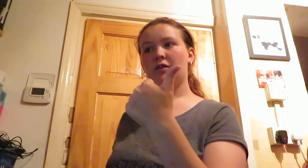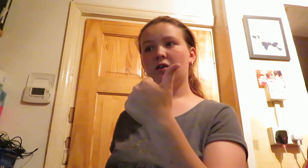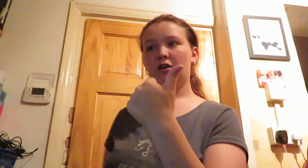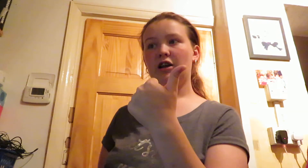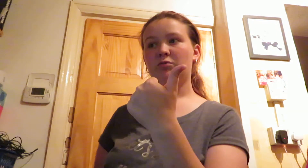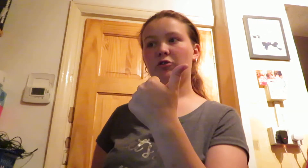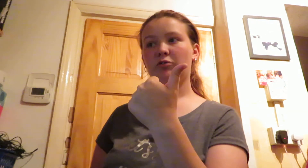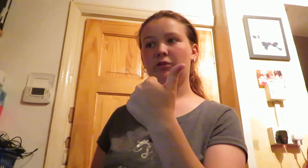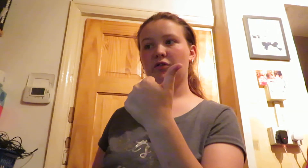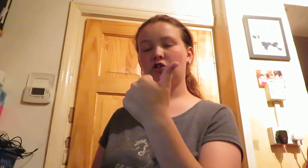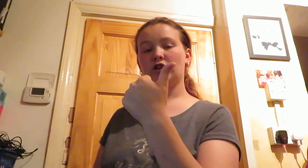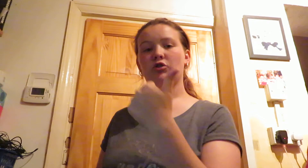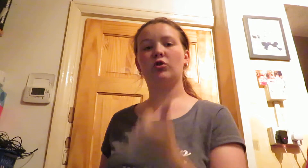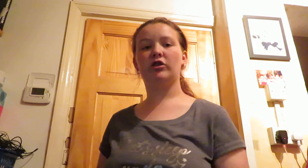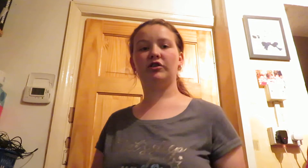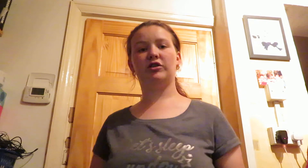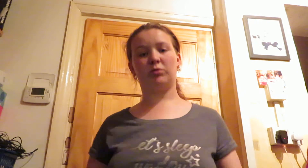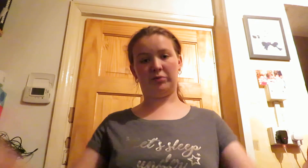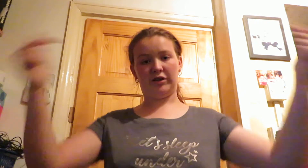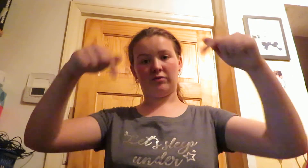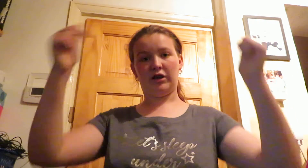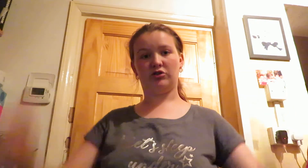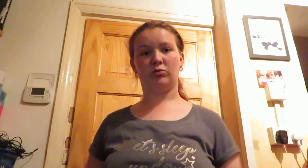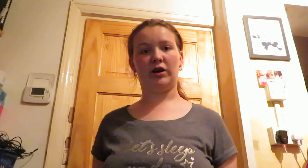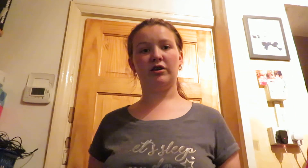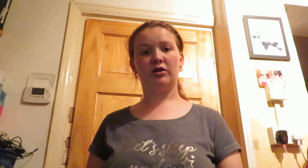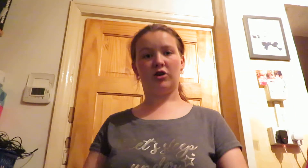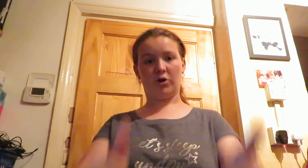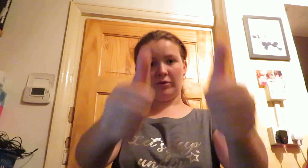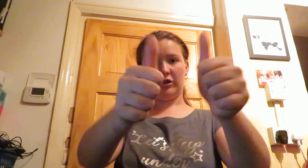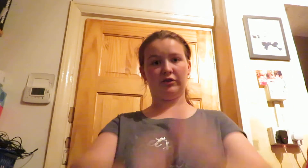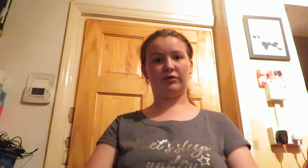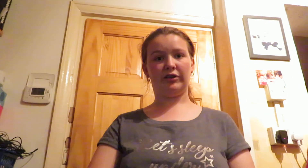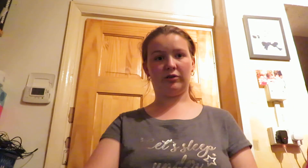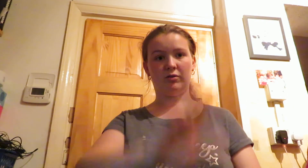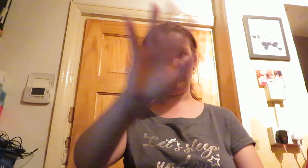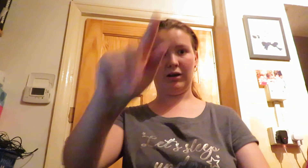exploring with giraffes all of these will be down there somewhere hope you like this video bye